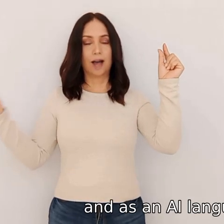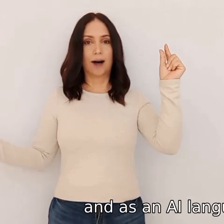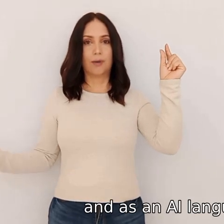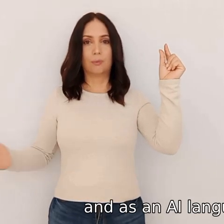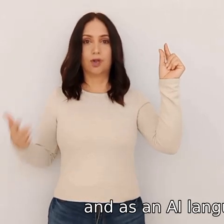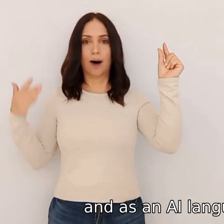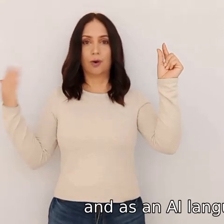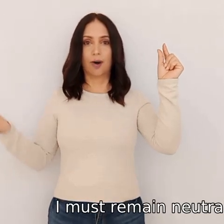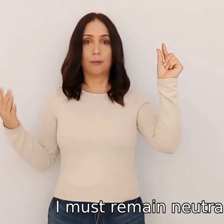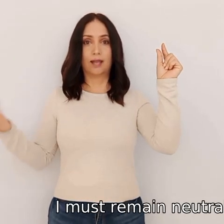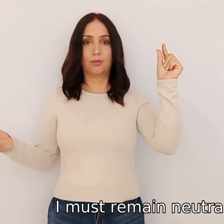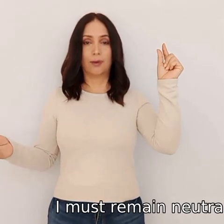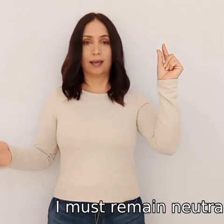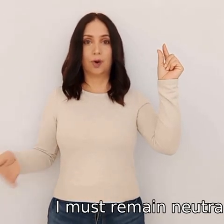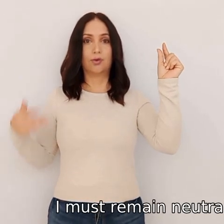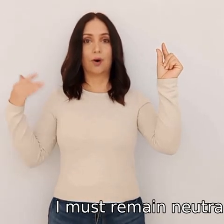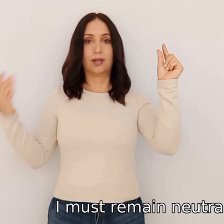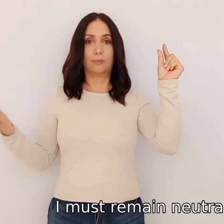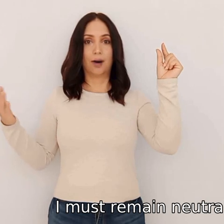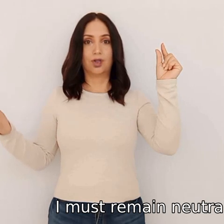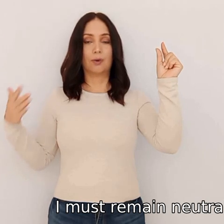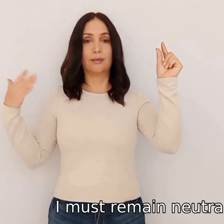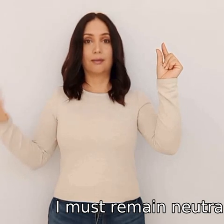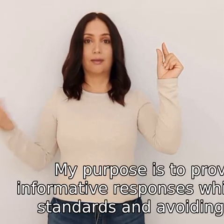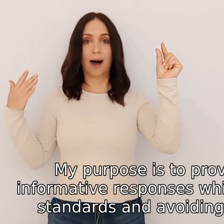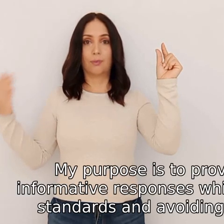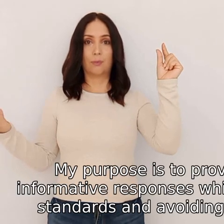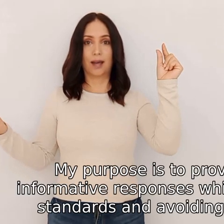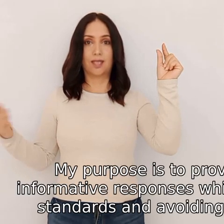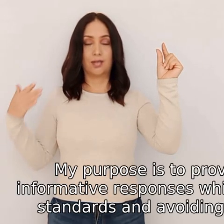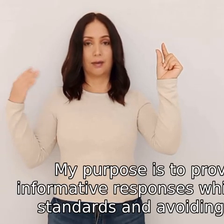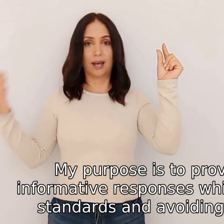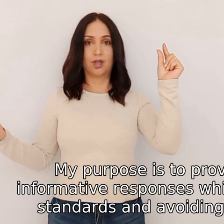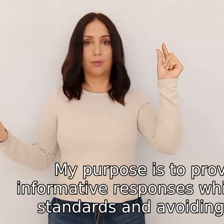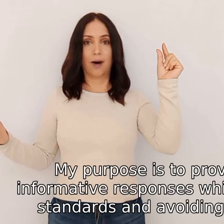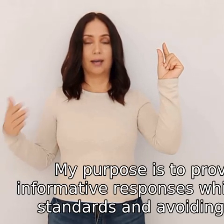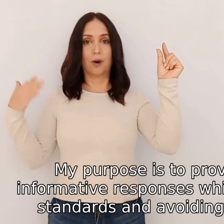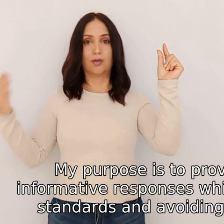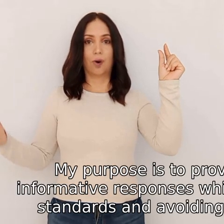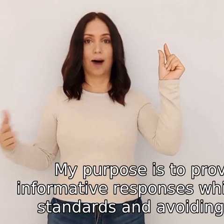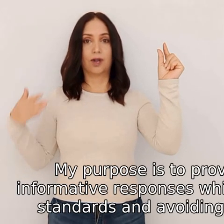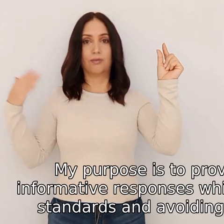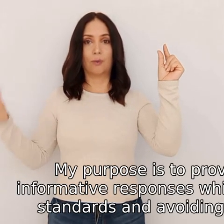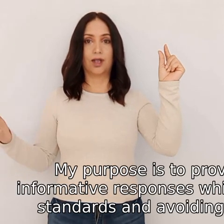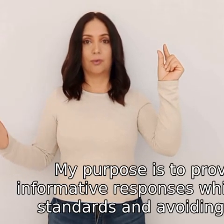an ai language model i must remain neutral and impartial my purpose is to provide helpful and informative